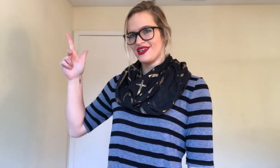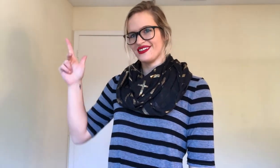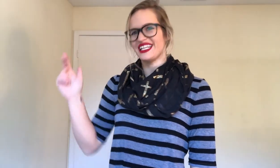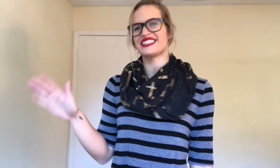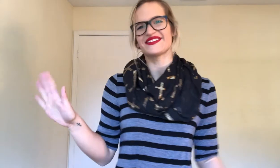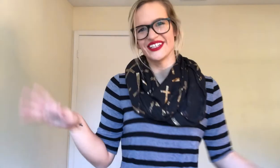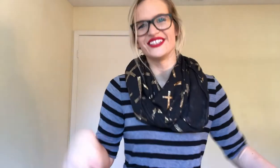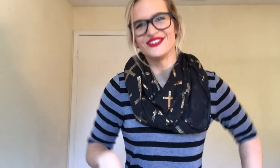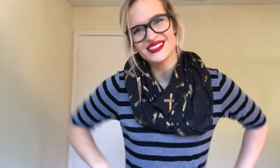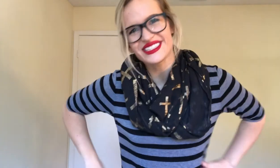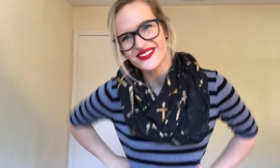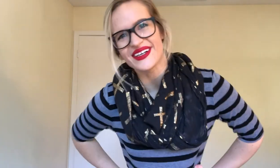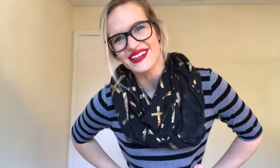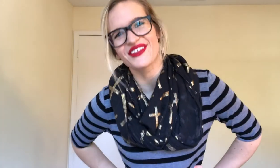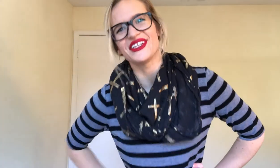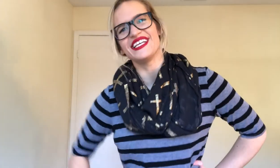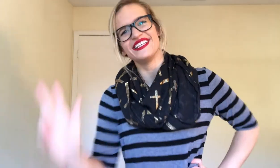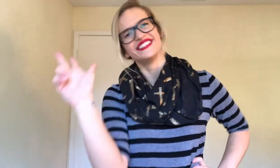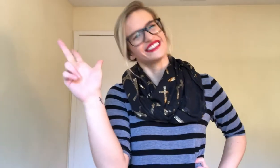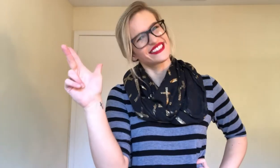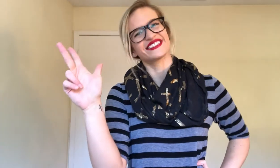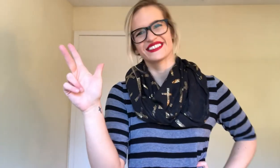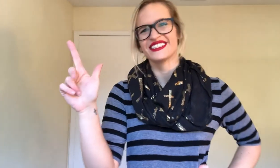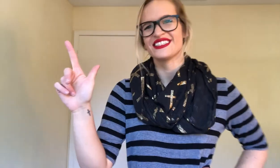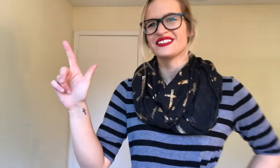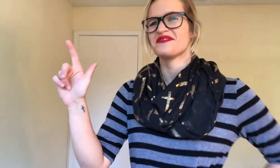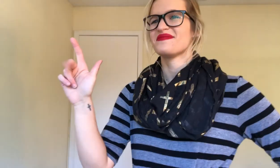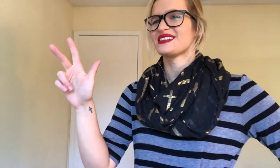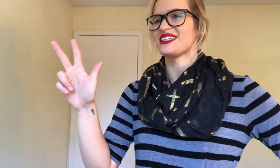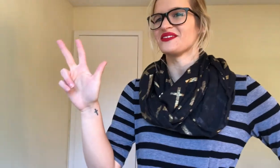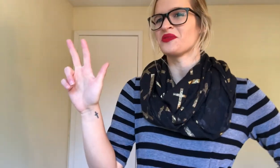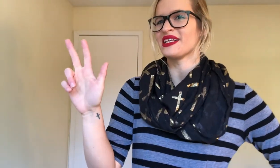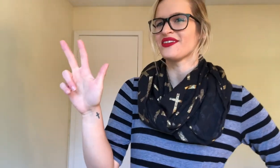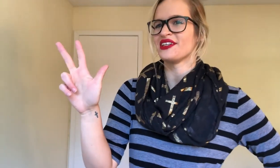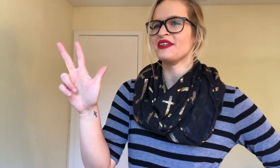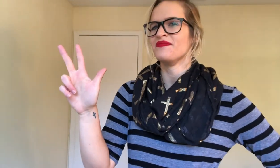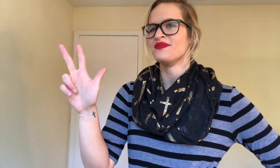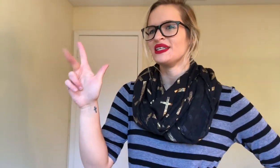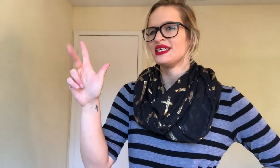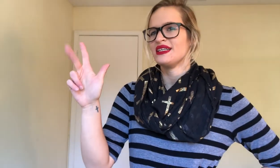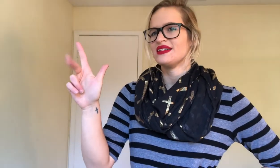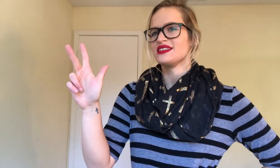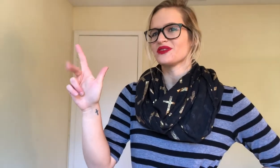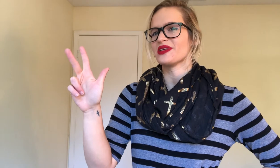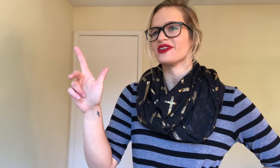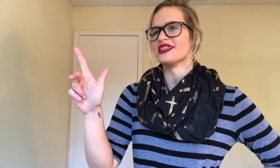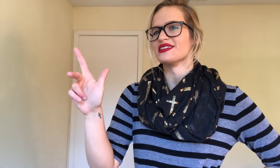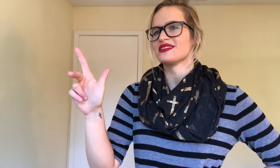That's when you use the 23. So, 23, just wiggle this.